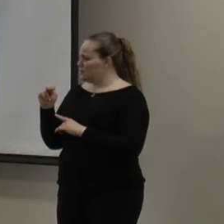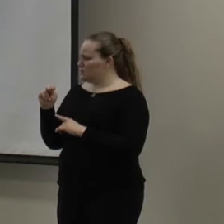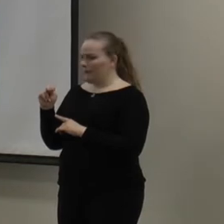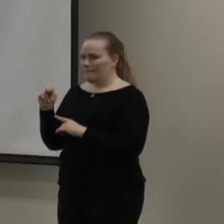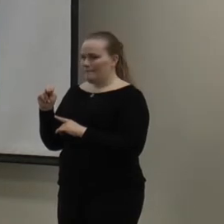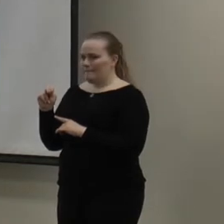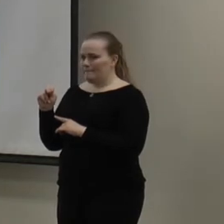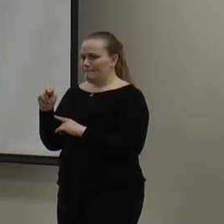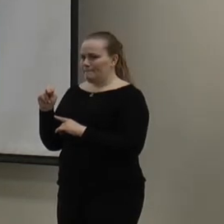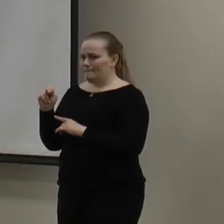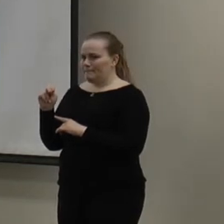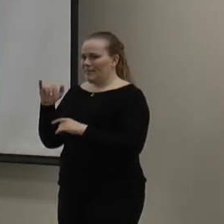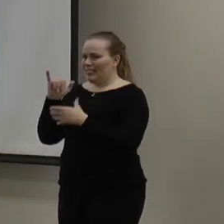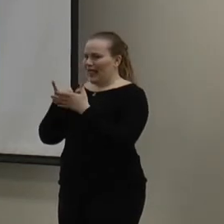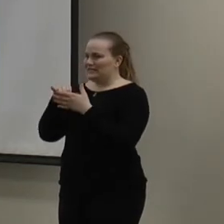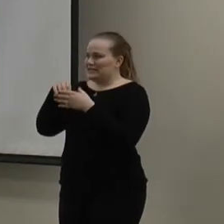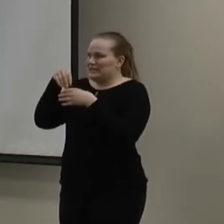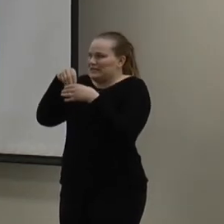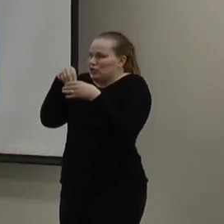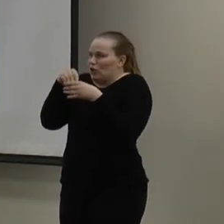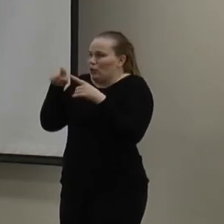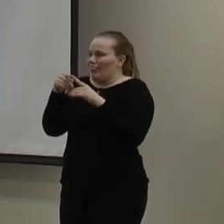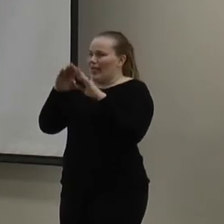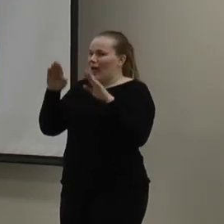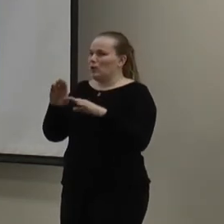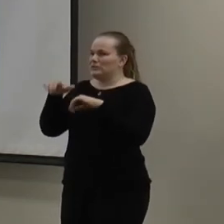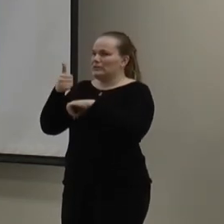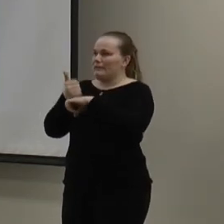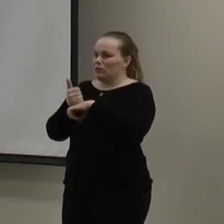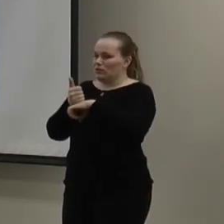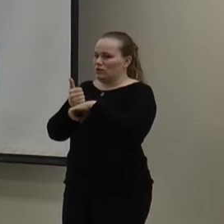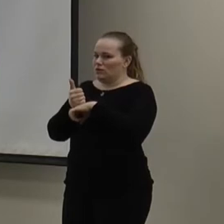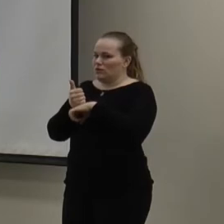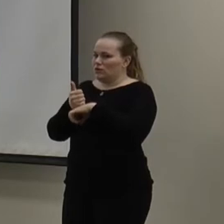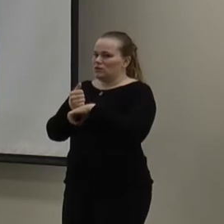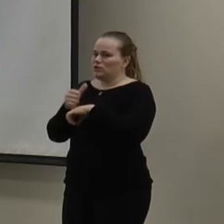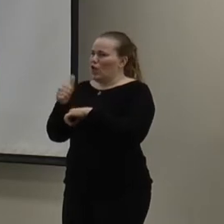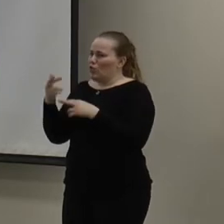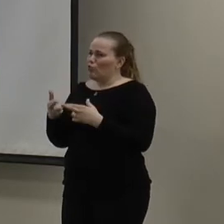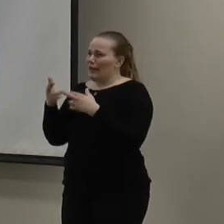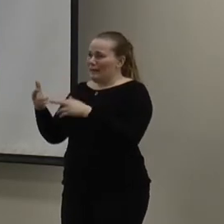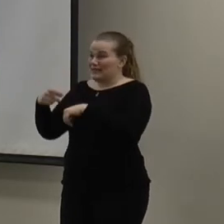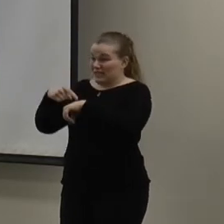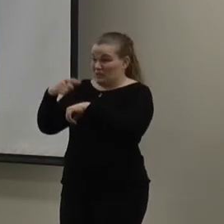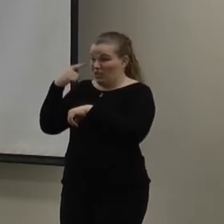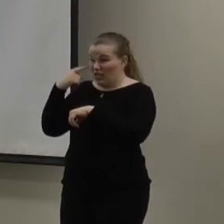that's installed at the time the house is built. Is there any recommended time